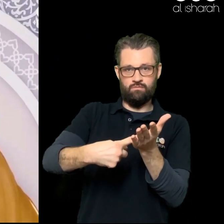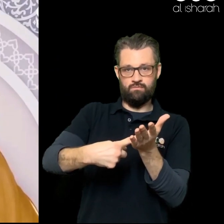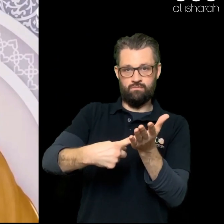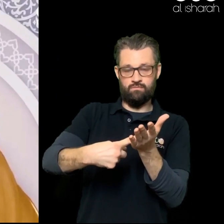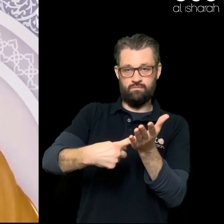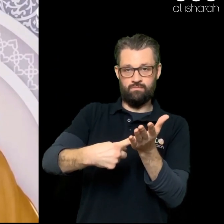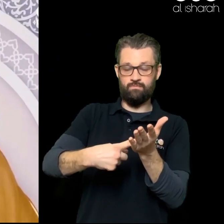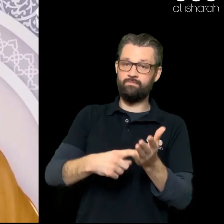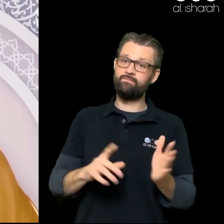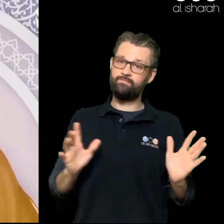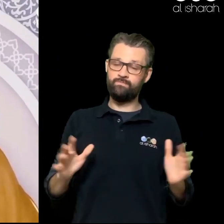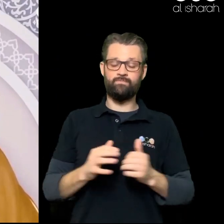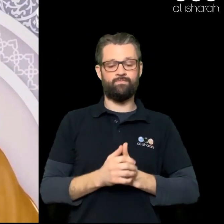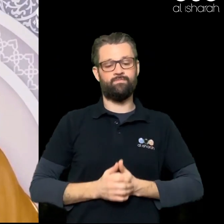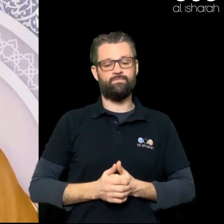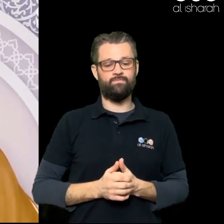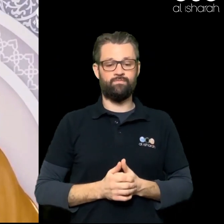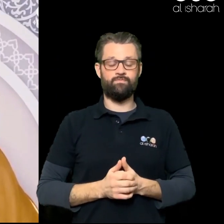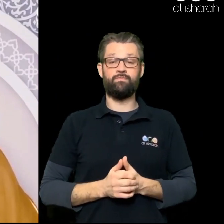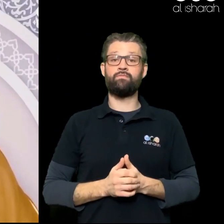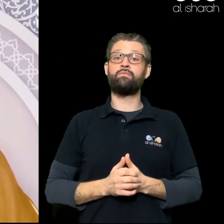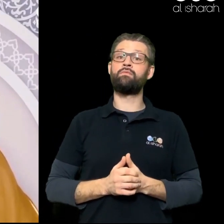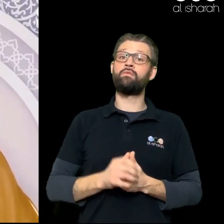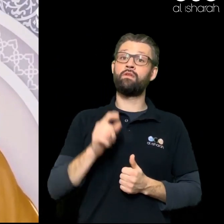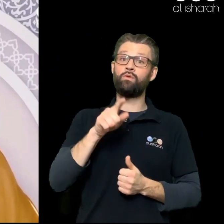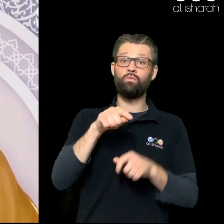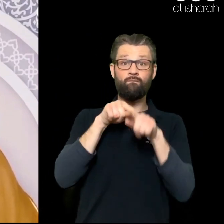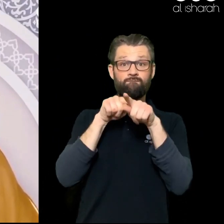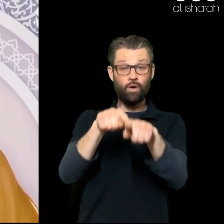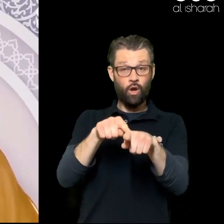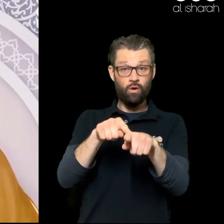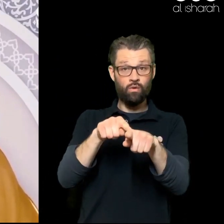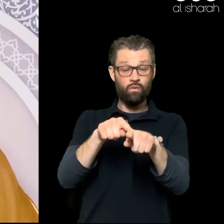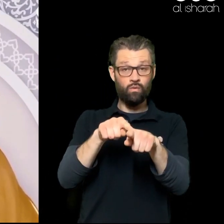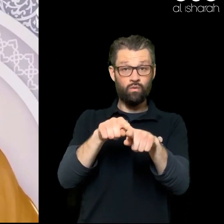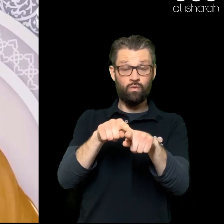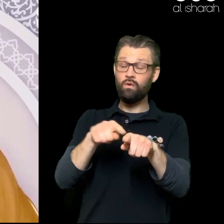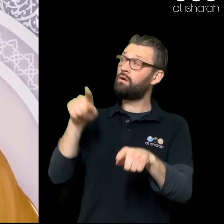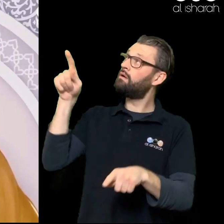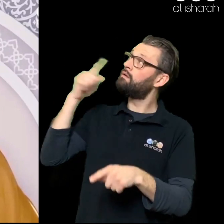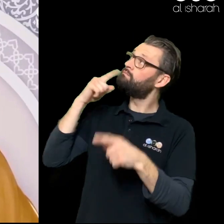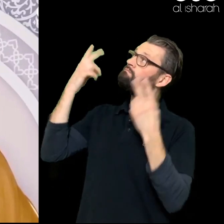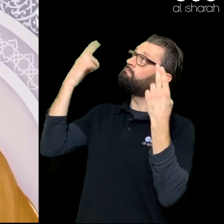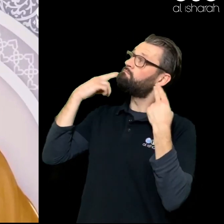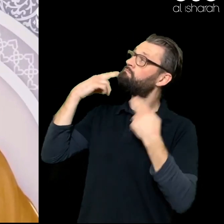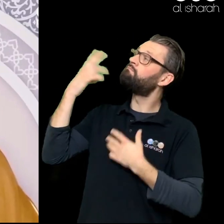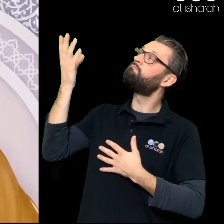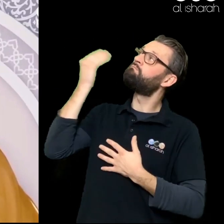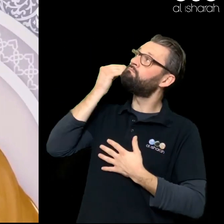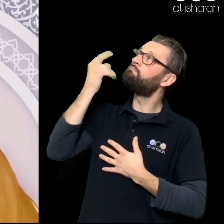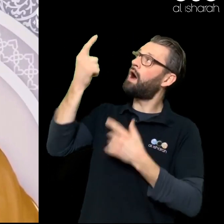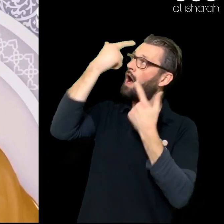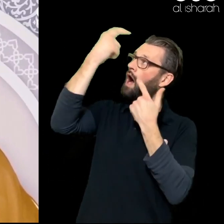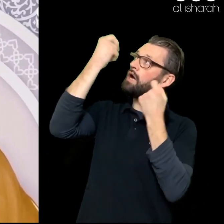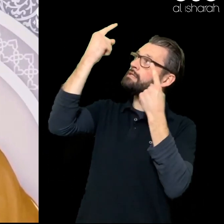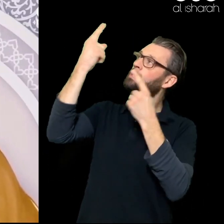creation of Allah Allah gives you a comfort Allah subhanahu wa ta'ala gives you a cool calm